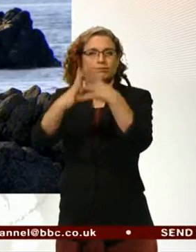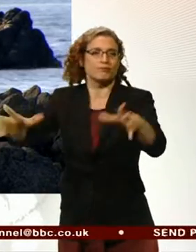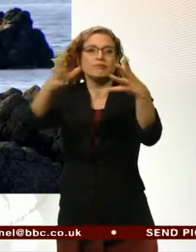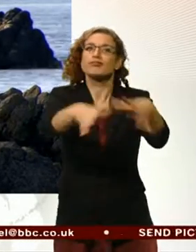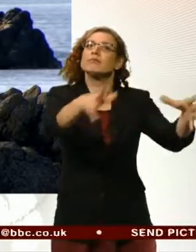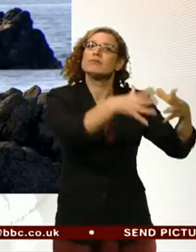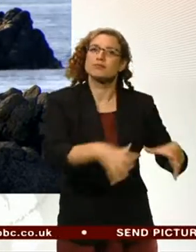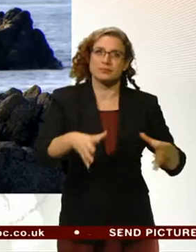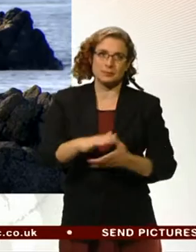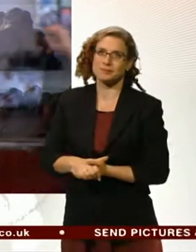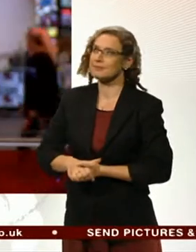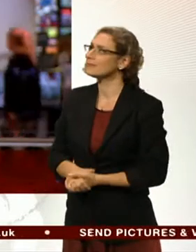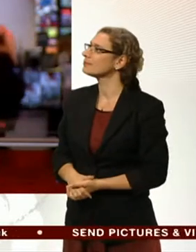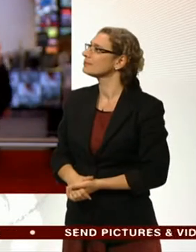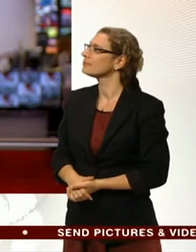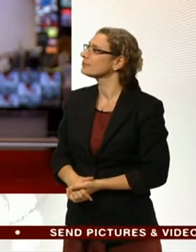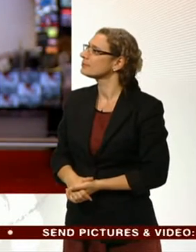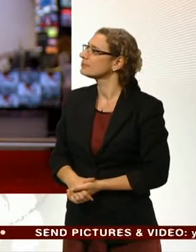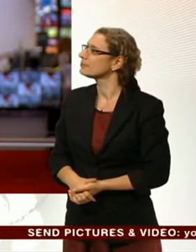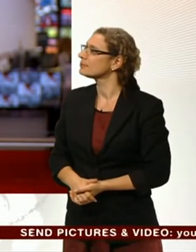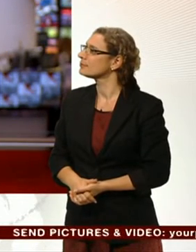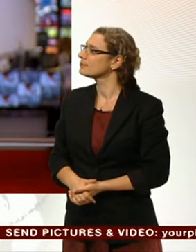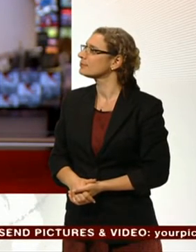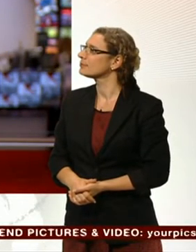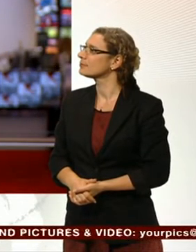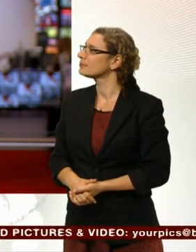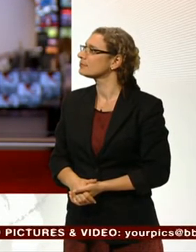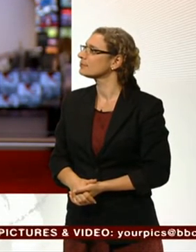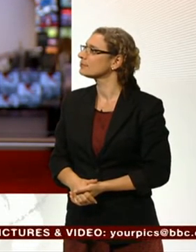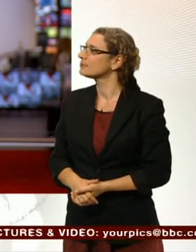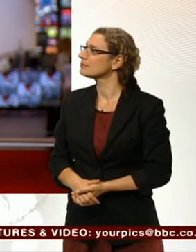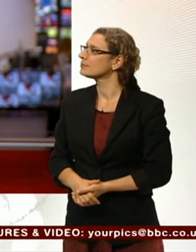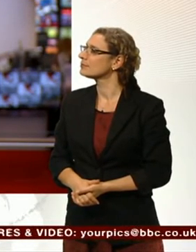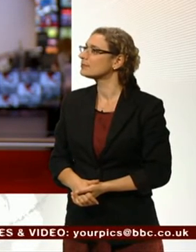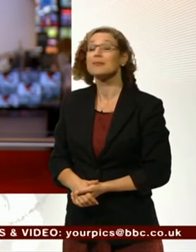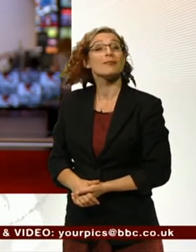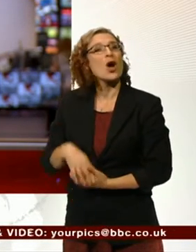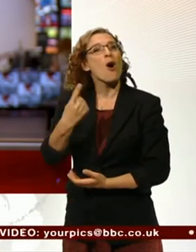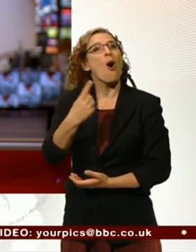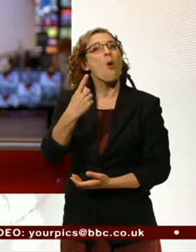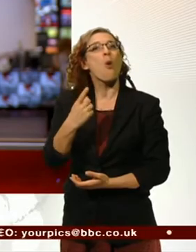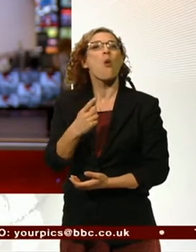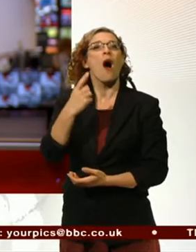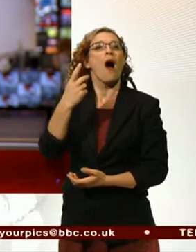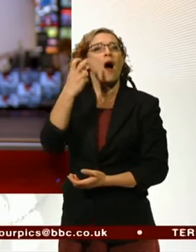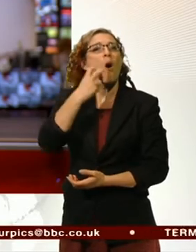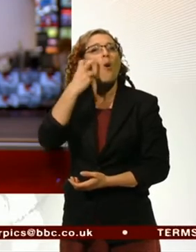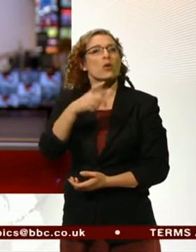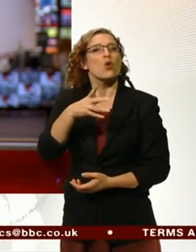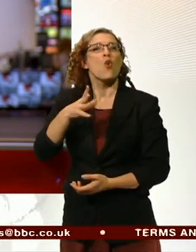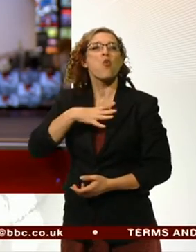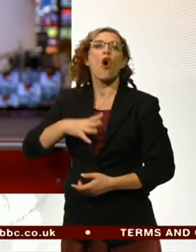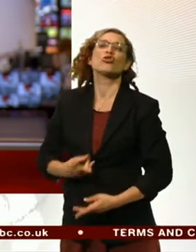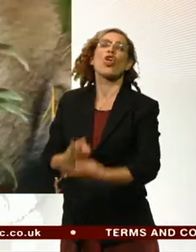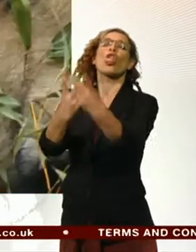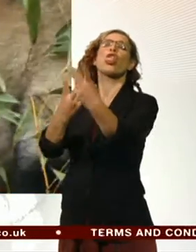News, Mull of Kintyre. Now, can you picture a better way of celebrating your advancing years than by a lion swinging in a hammock with a belly